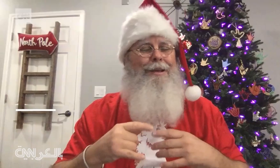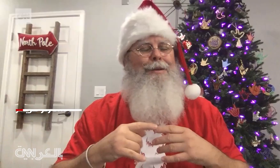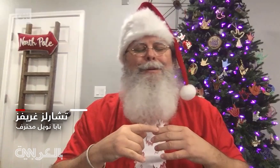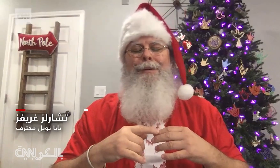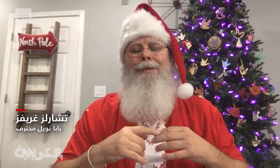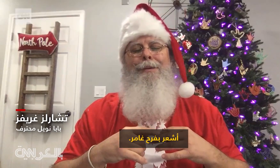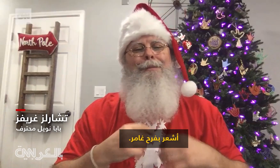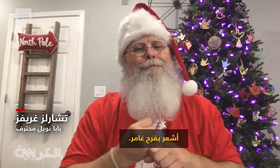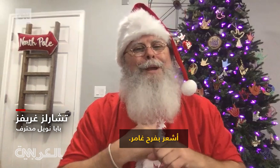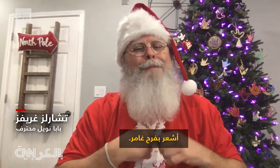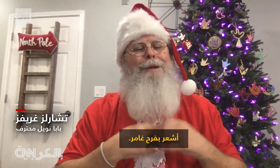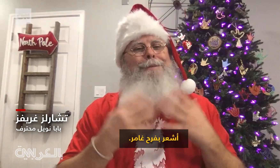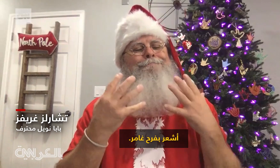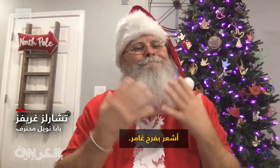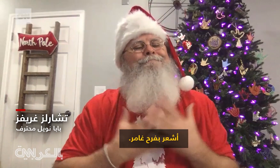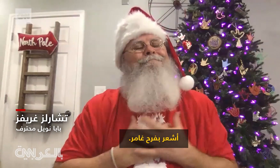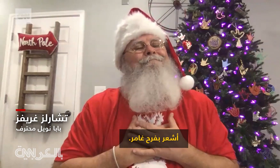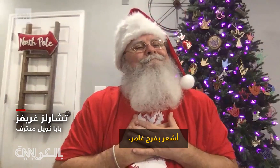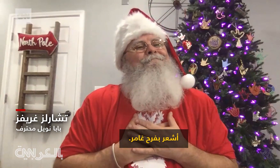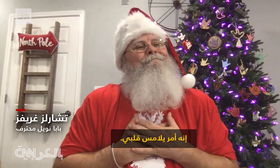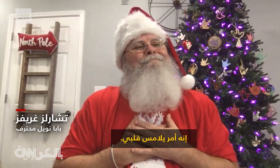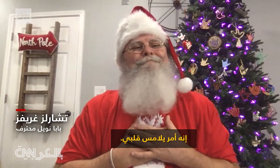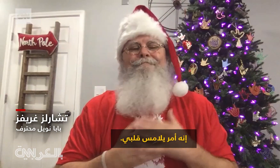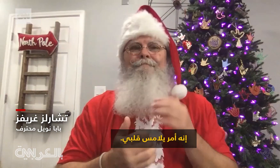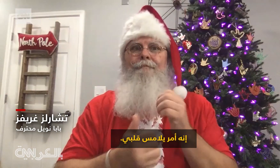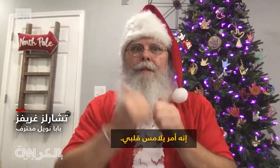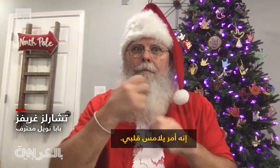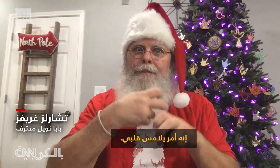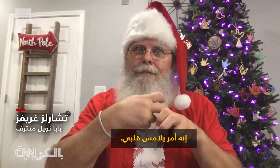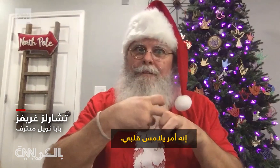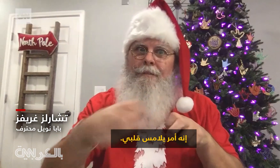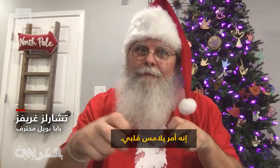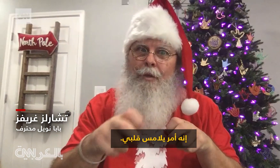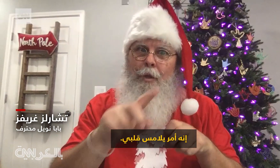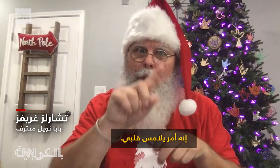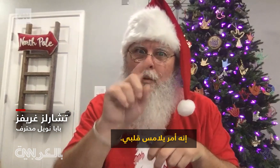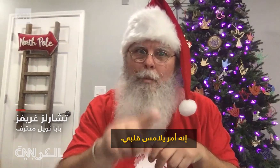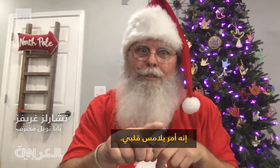I feel so filled with joy. It just touches my heart.